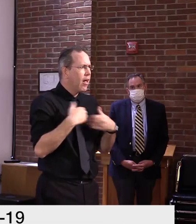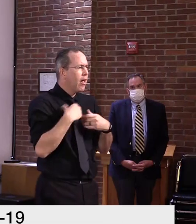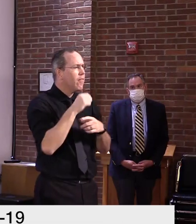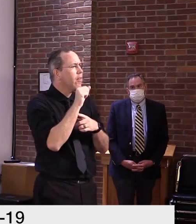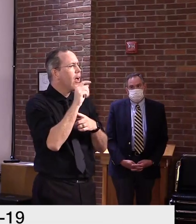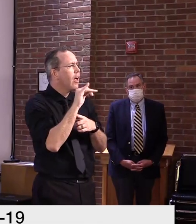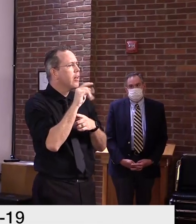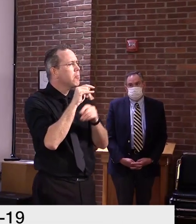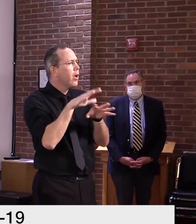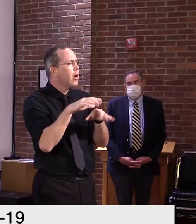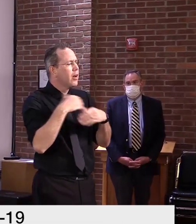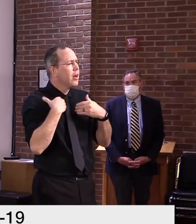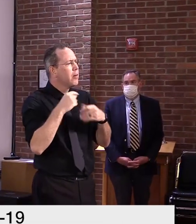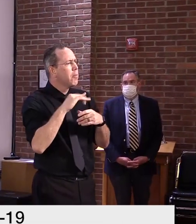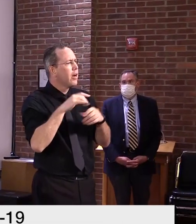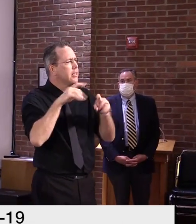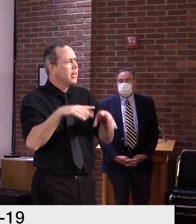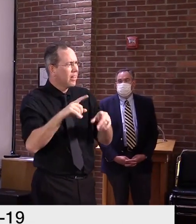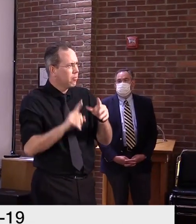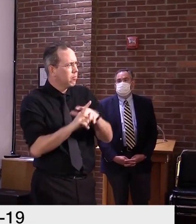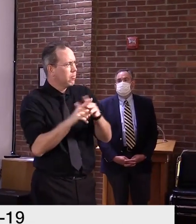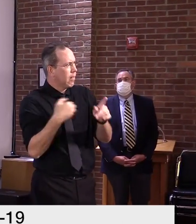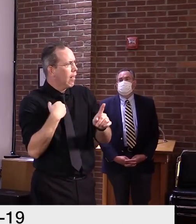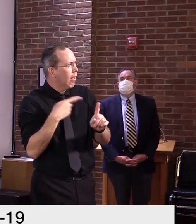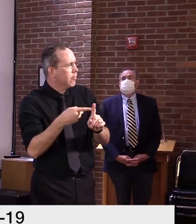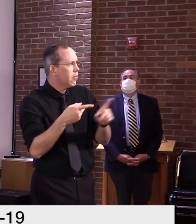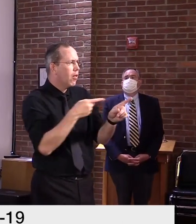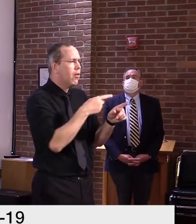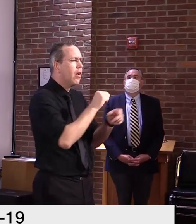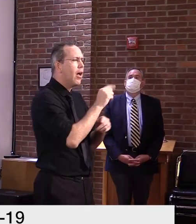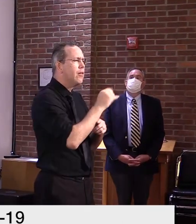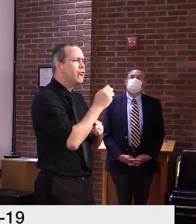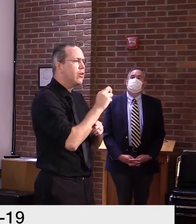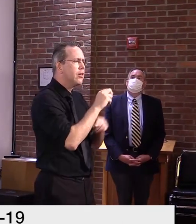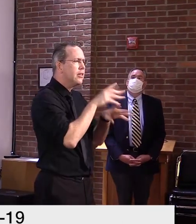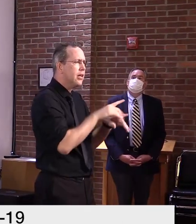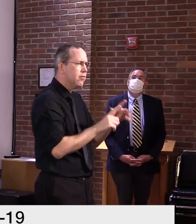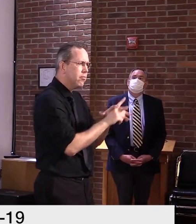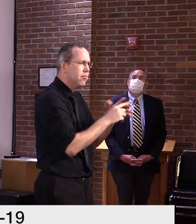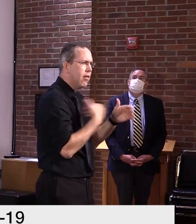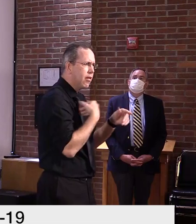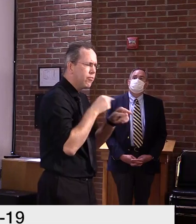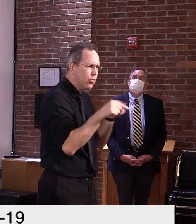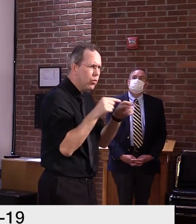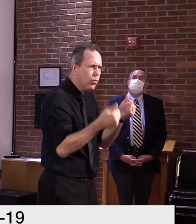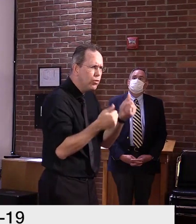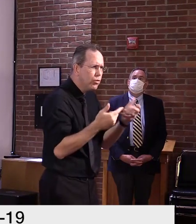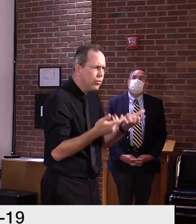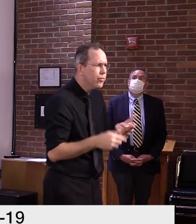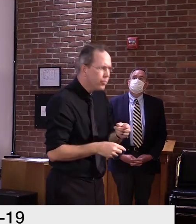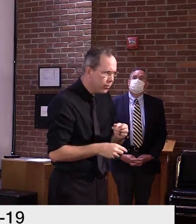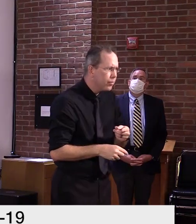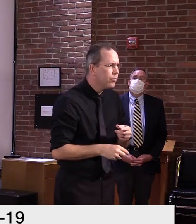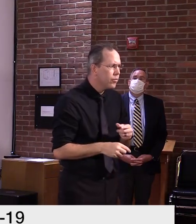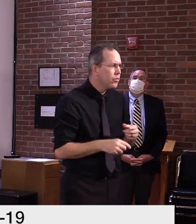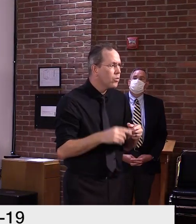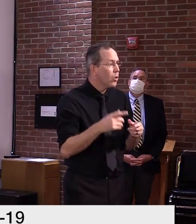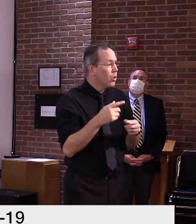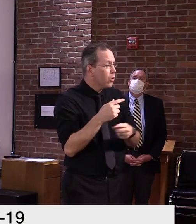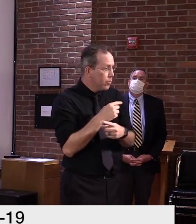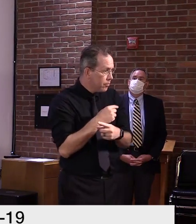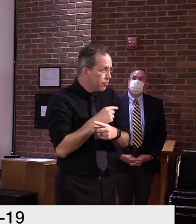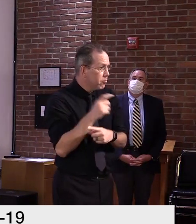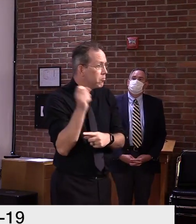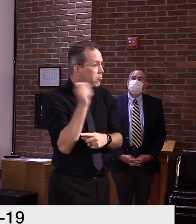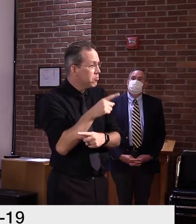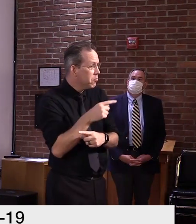I'll start, Kat. Thank you for the question. I'm glad you got to the study in your in-basket to your inbox quicker